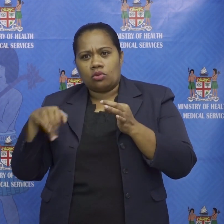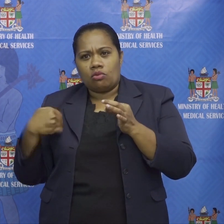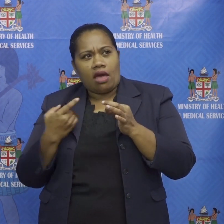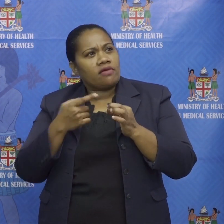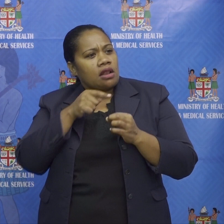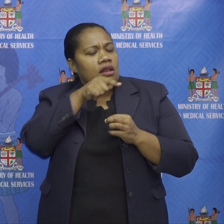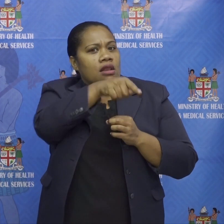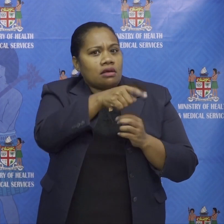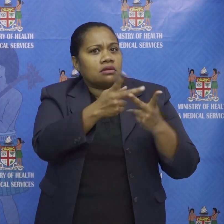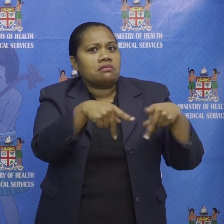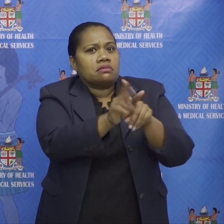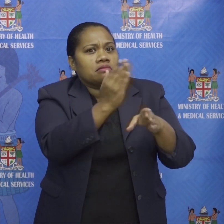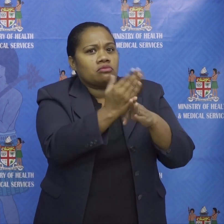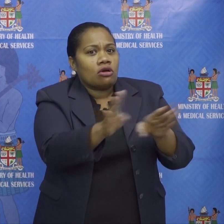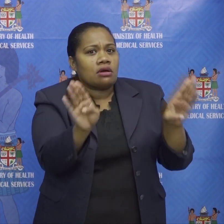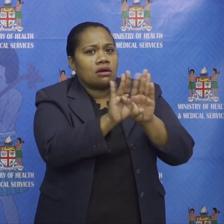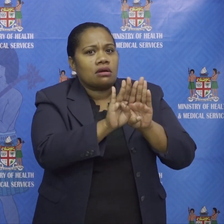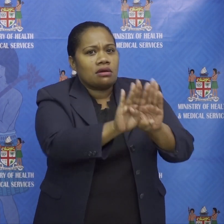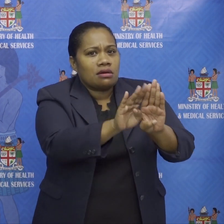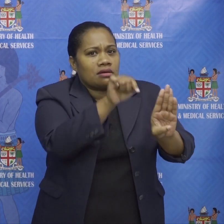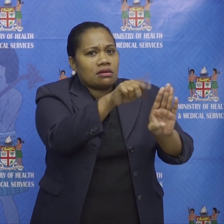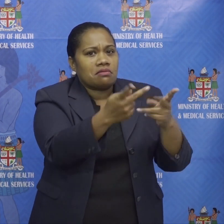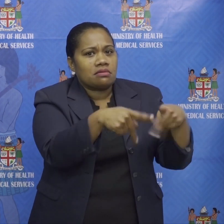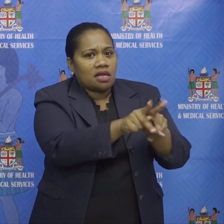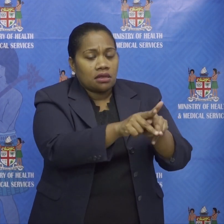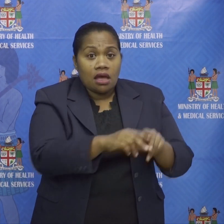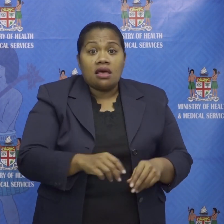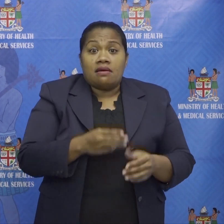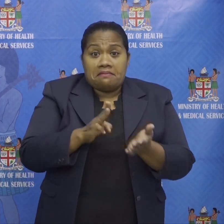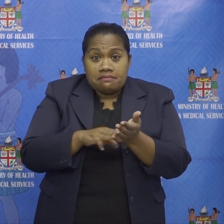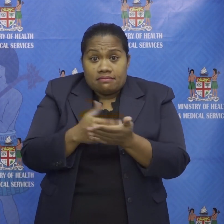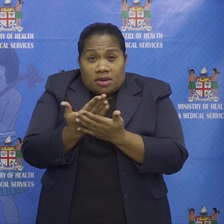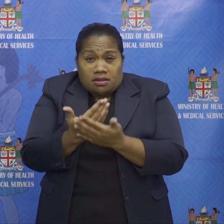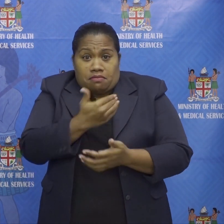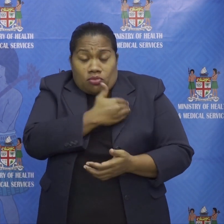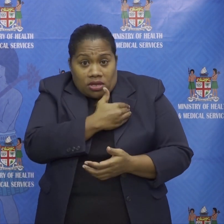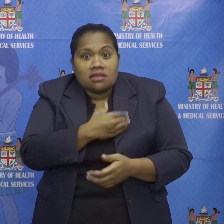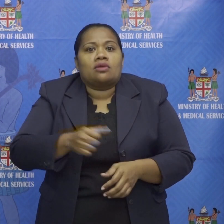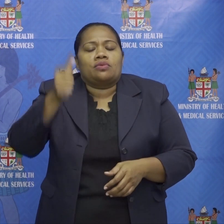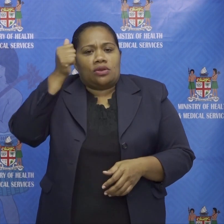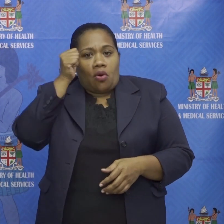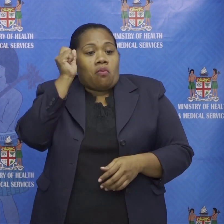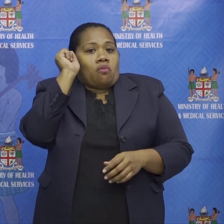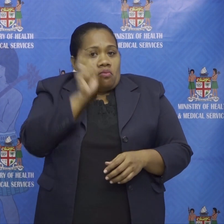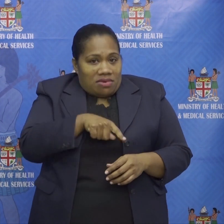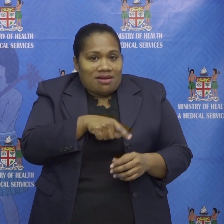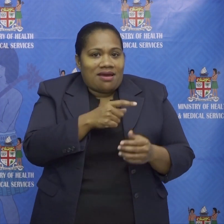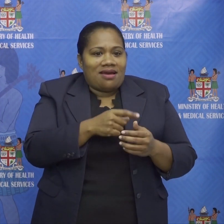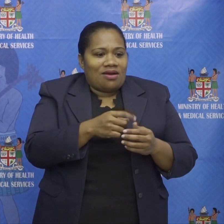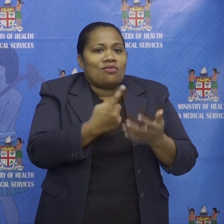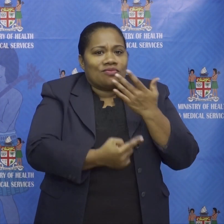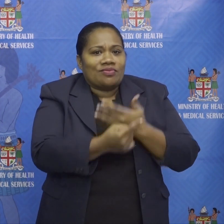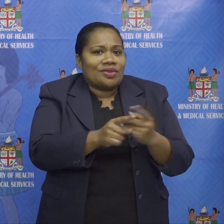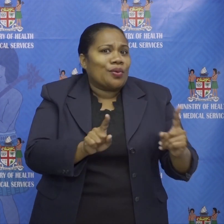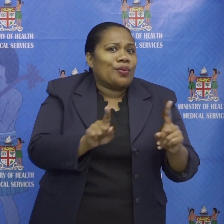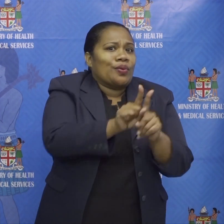and later on monday morning we also confirmed that he had close contact with case 73 the first soldier who tested positive in the